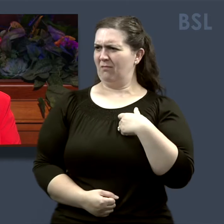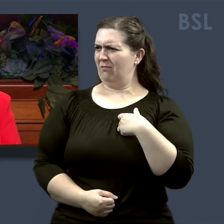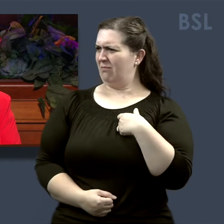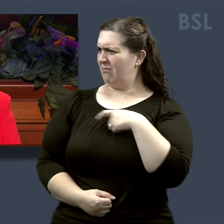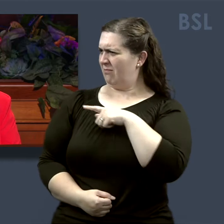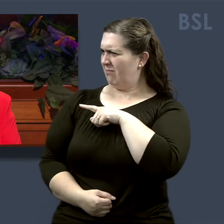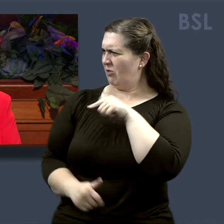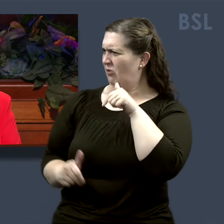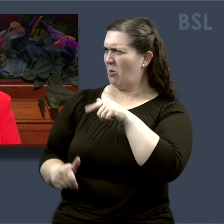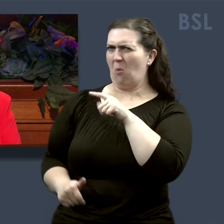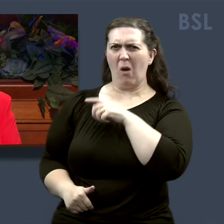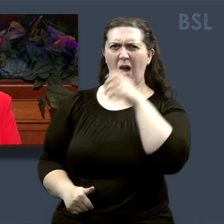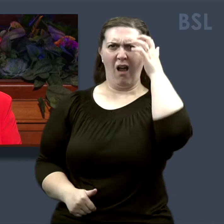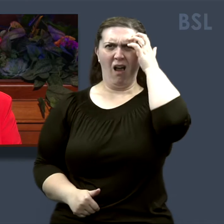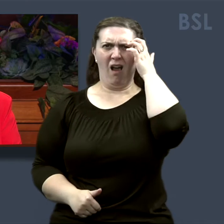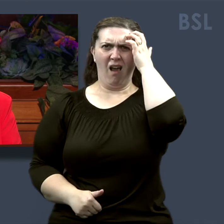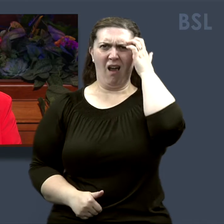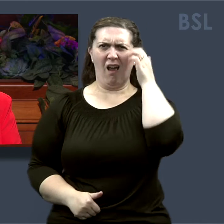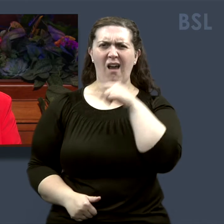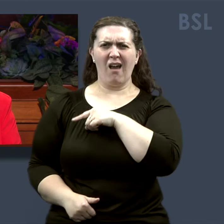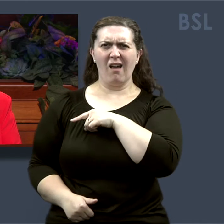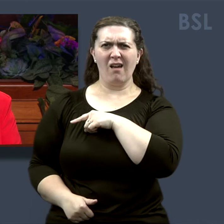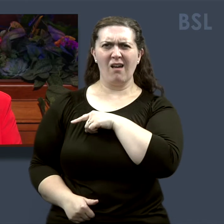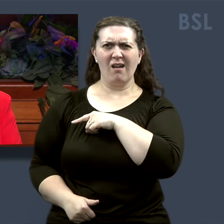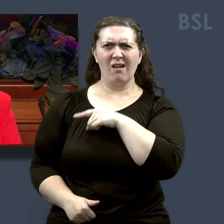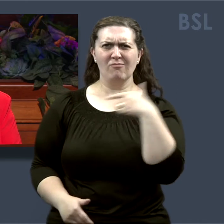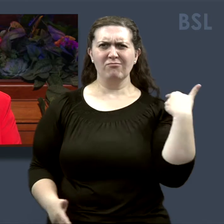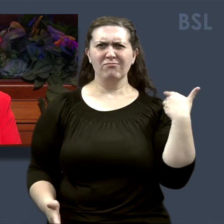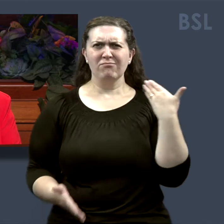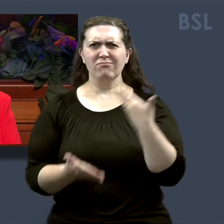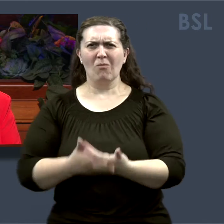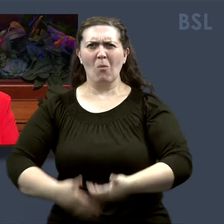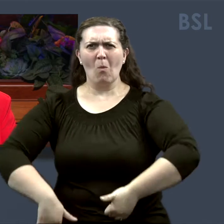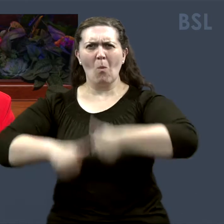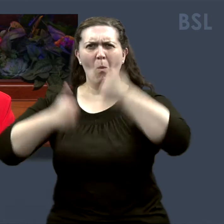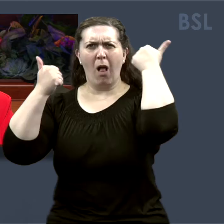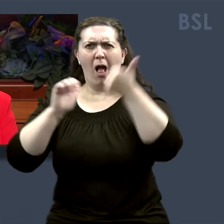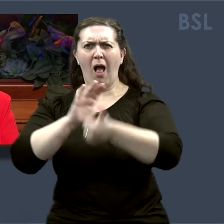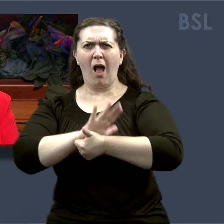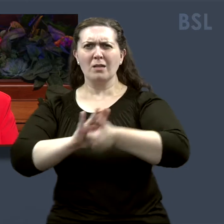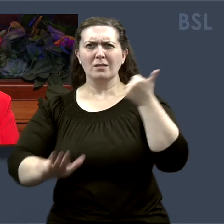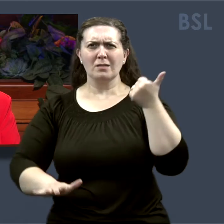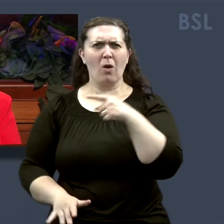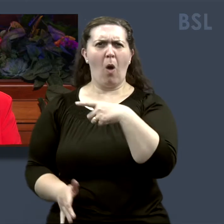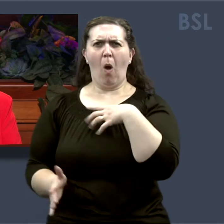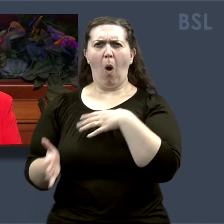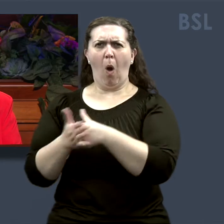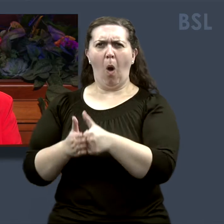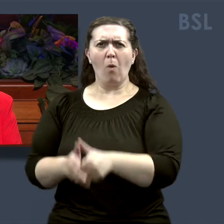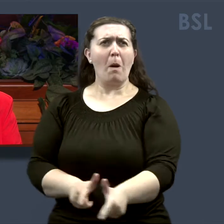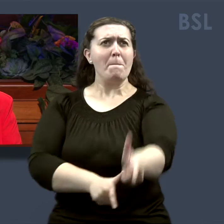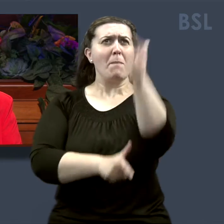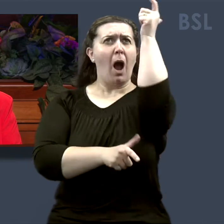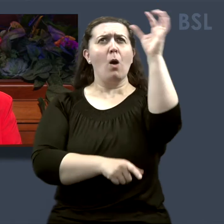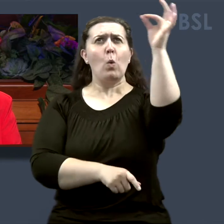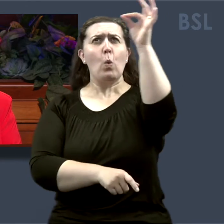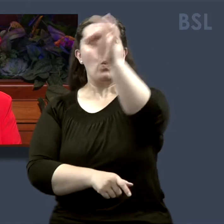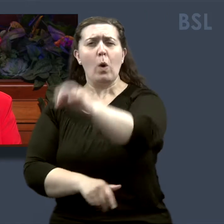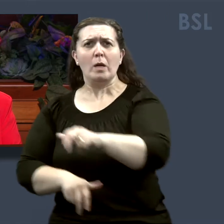understand why Cassie was misbehaving. She had been trained well, and her whole desire in the past had been to please and